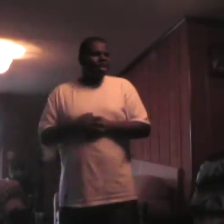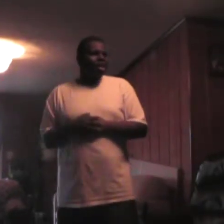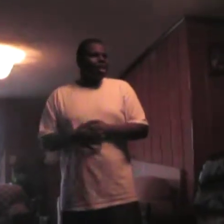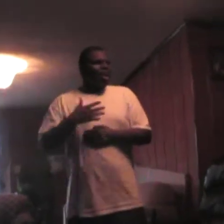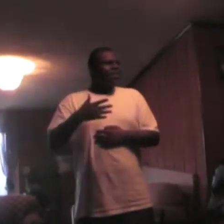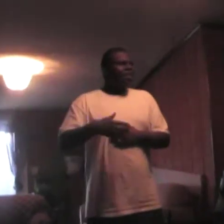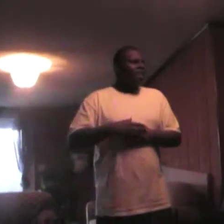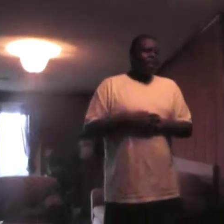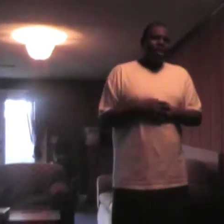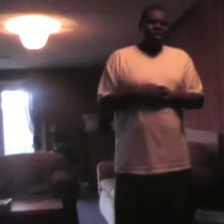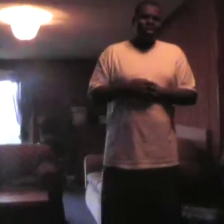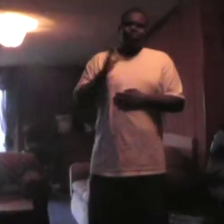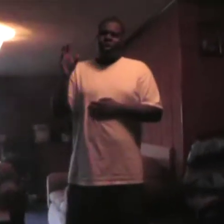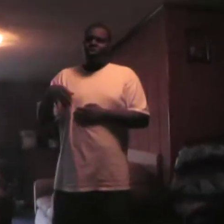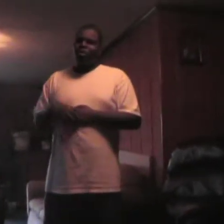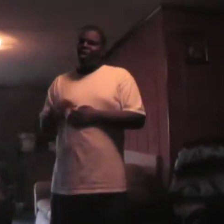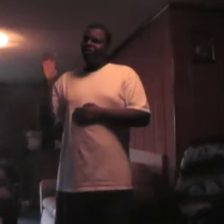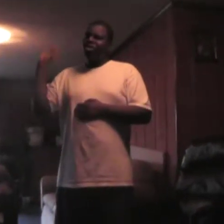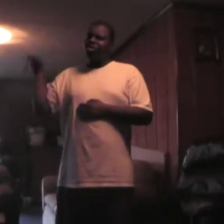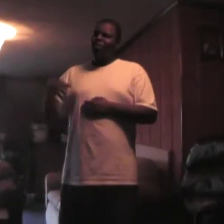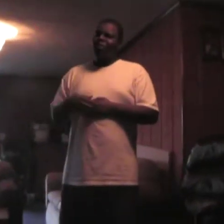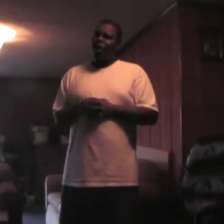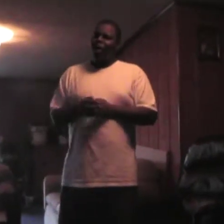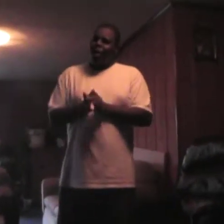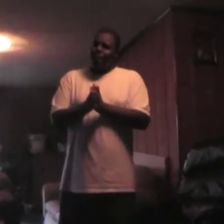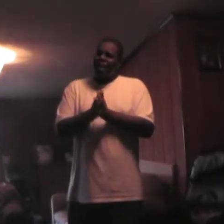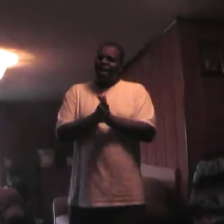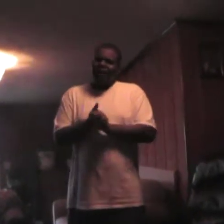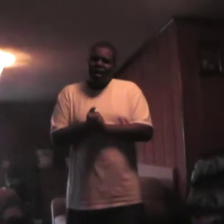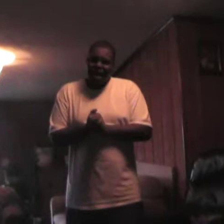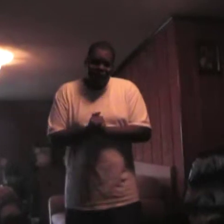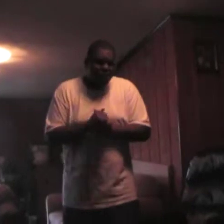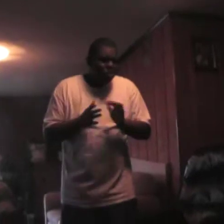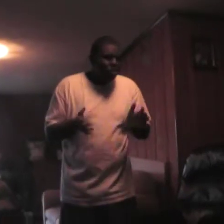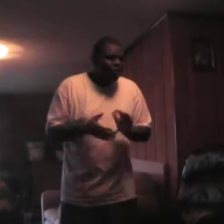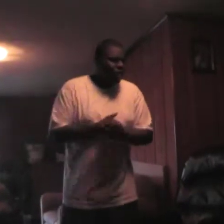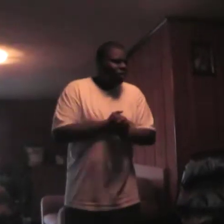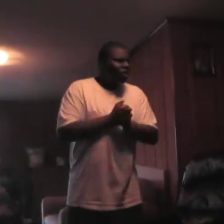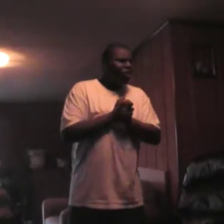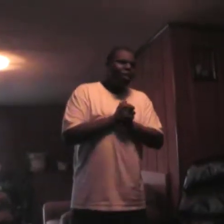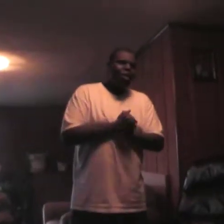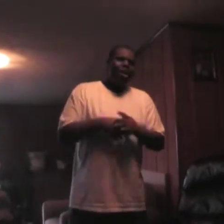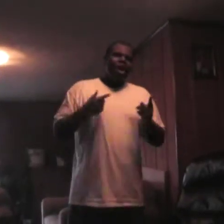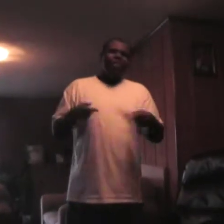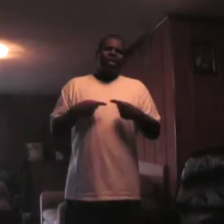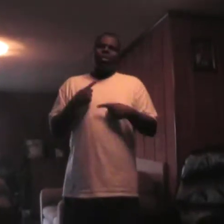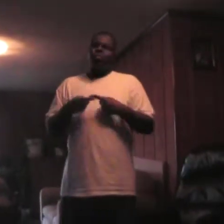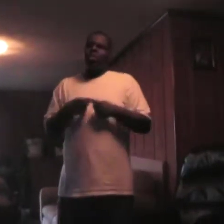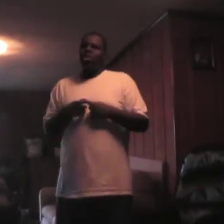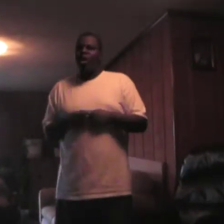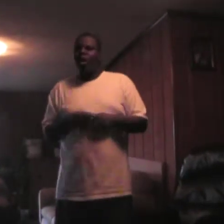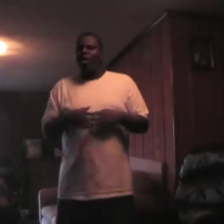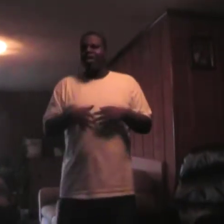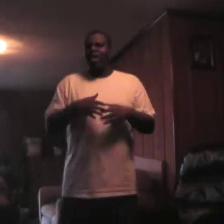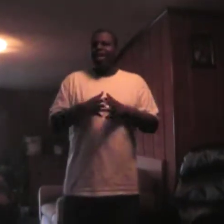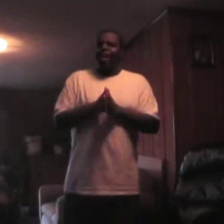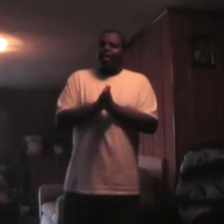and I'm like the Lakers, throw them up, shoot the ball. Matter of fact, I do them all on the call. I'm like the real car, like the land